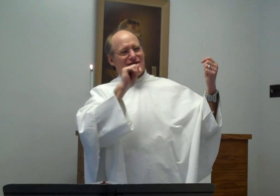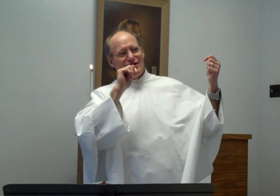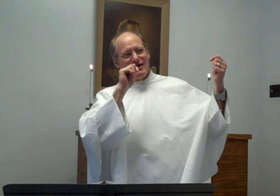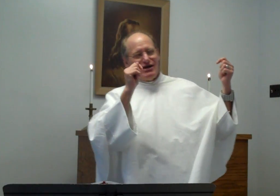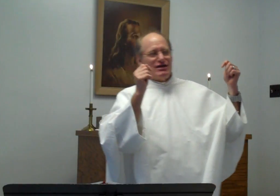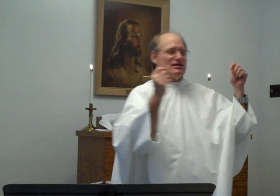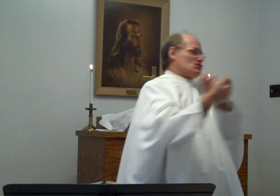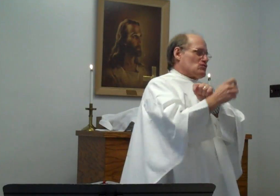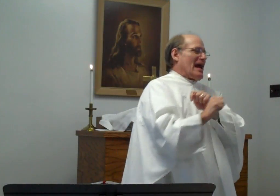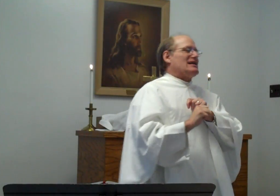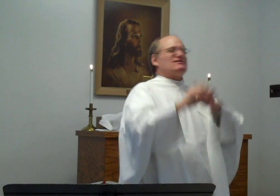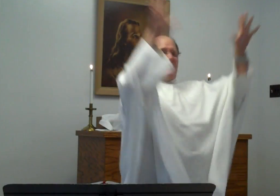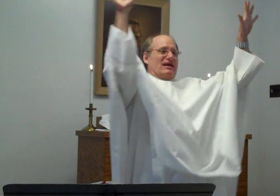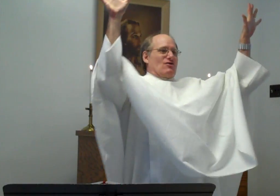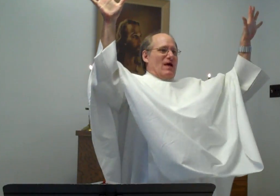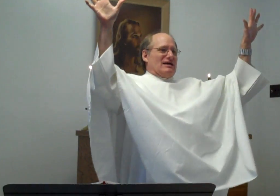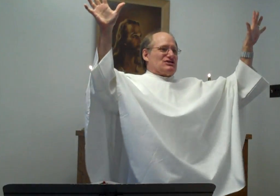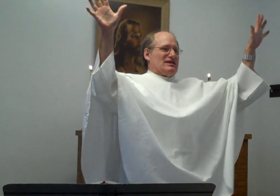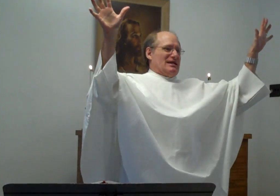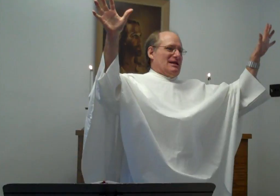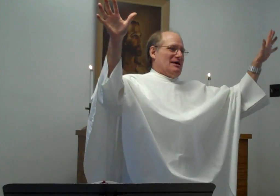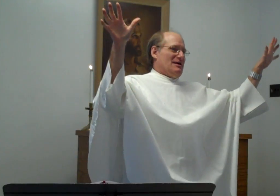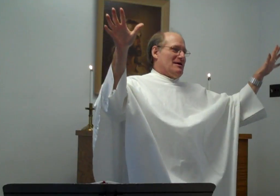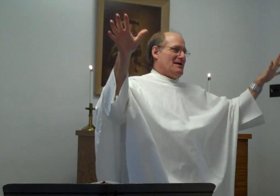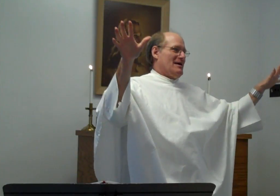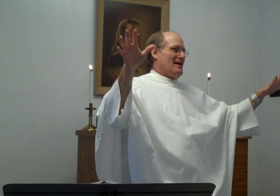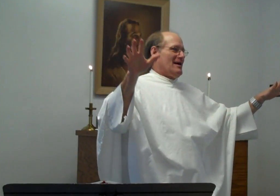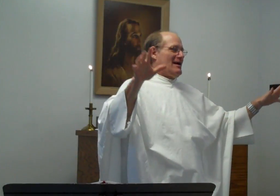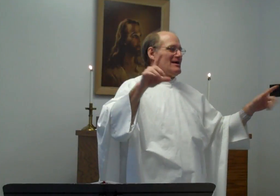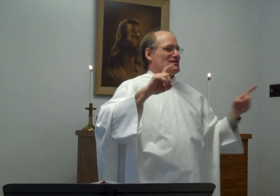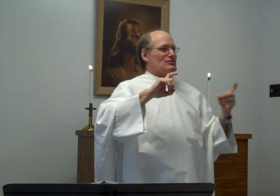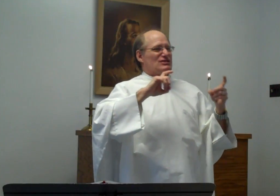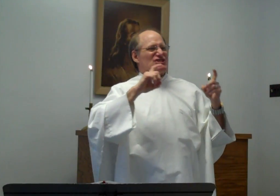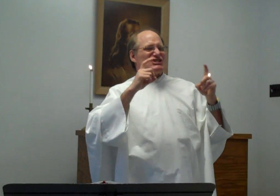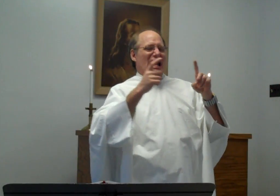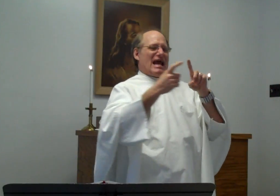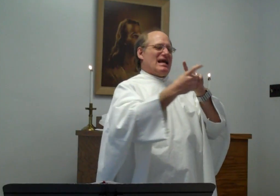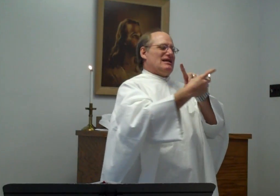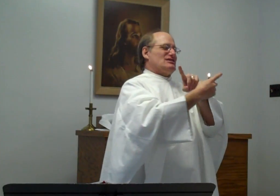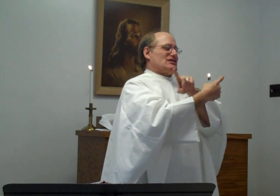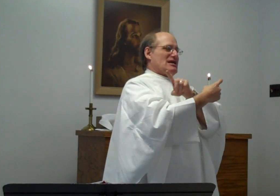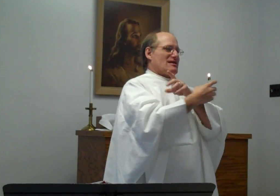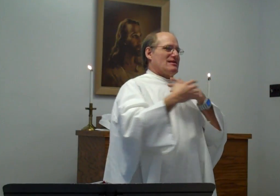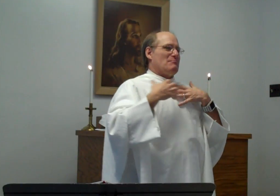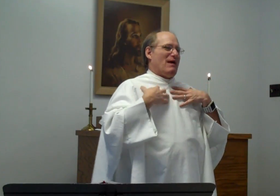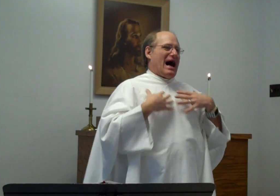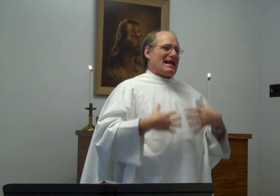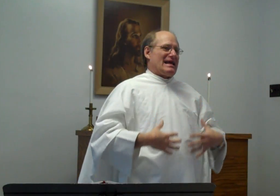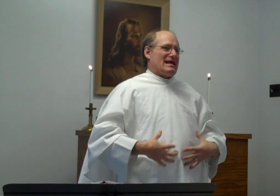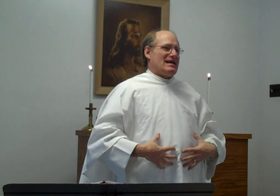Transfiguration to change the body